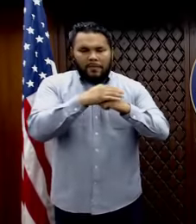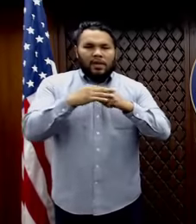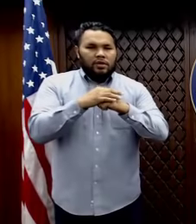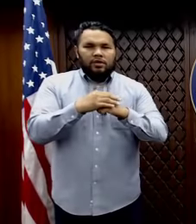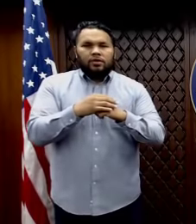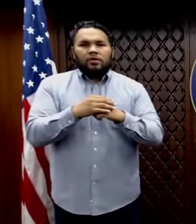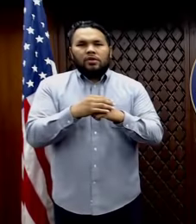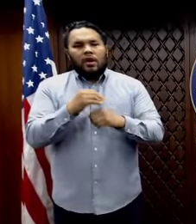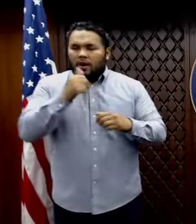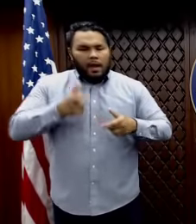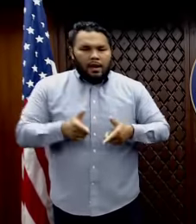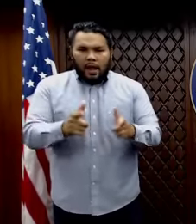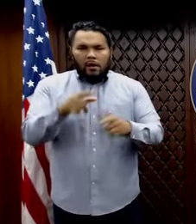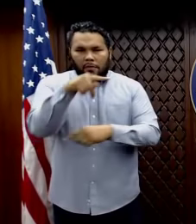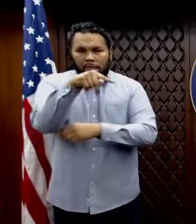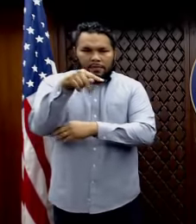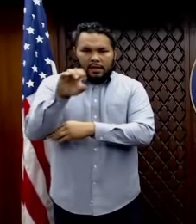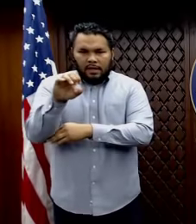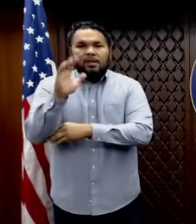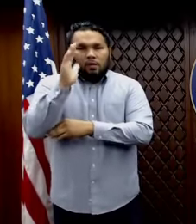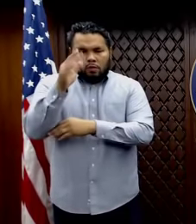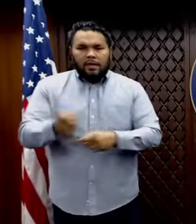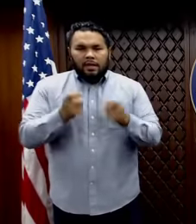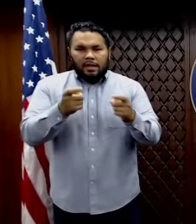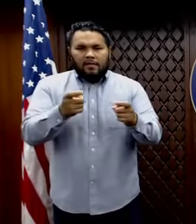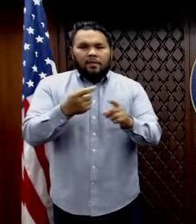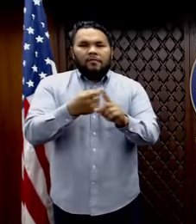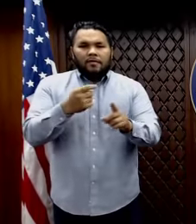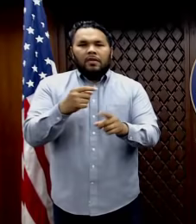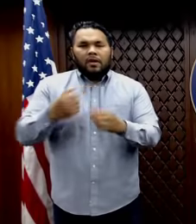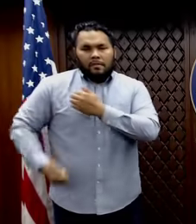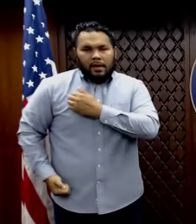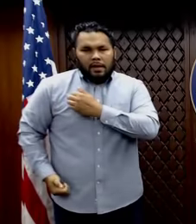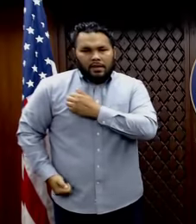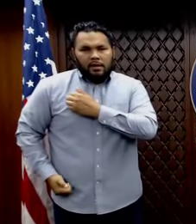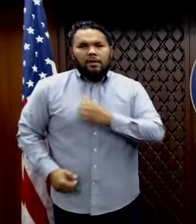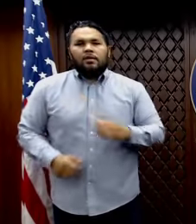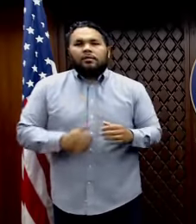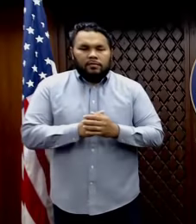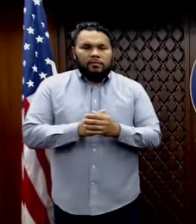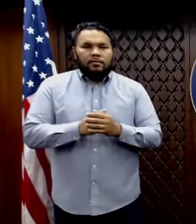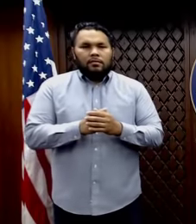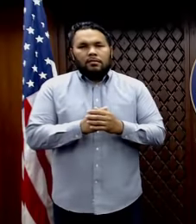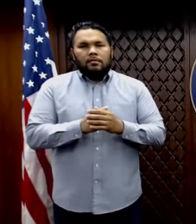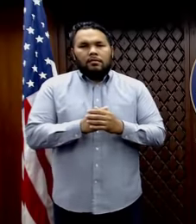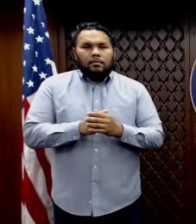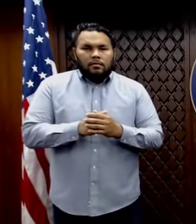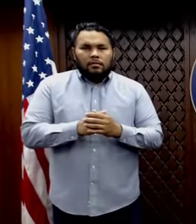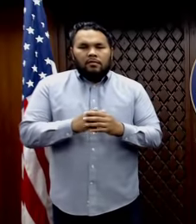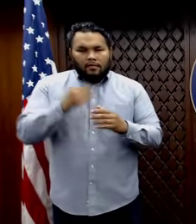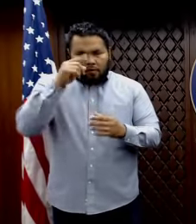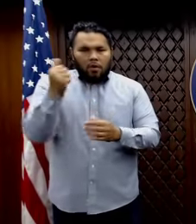and PPEs will be provided by the military to any hotel worker who is a part of this operation.